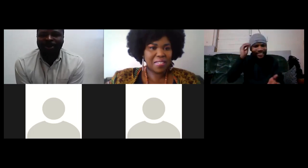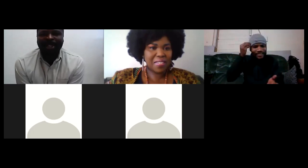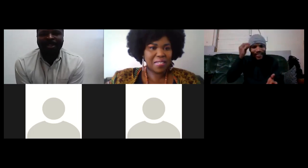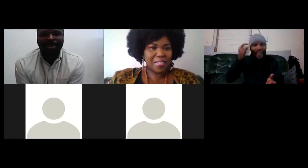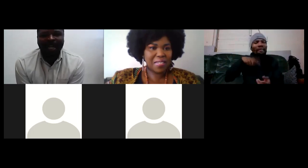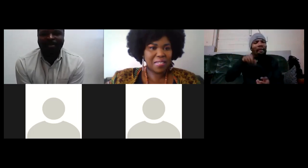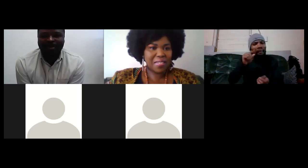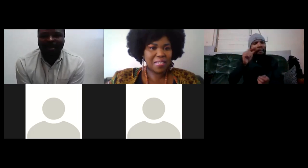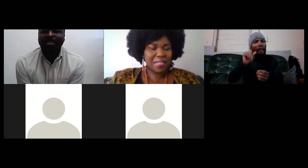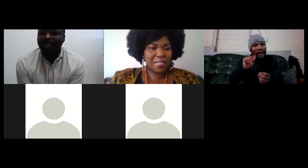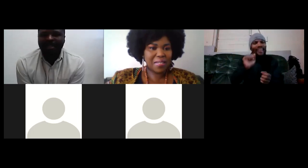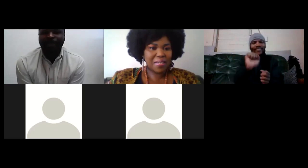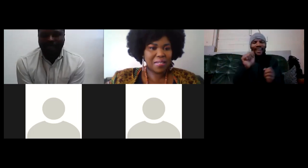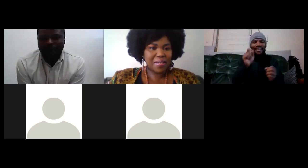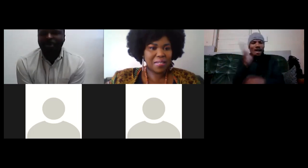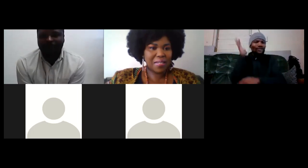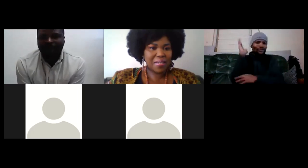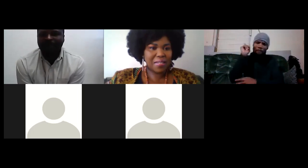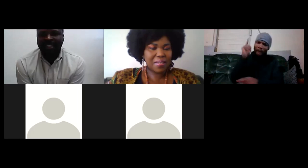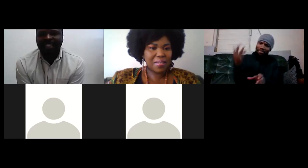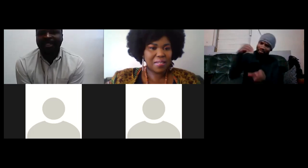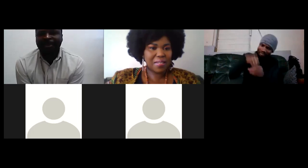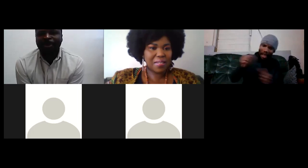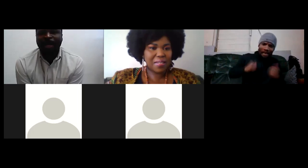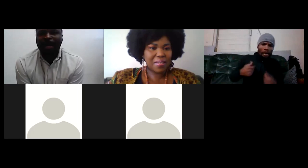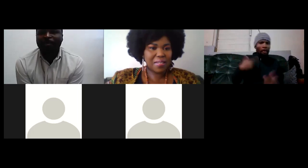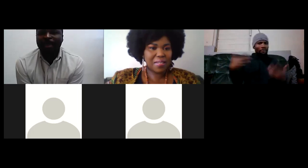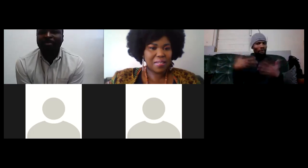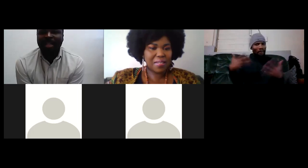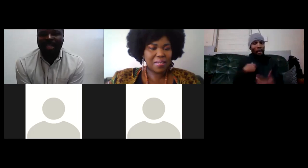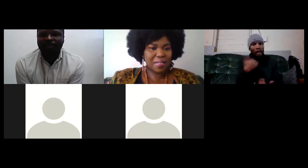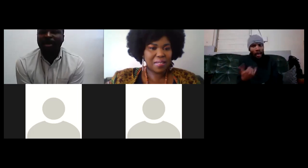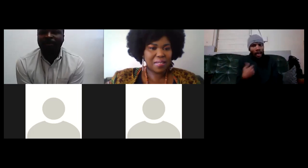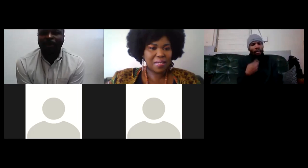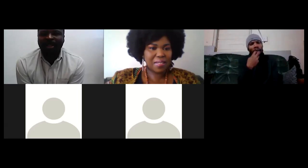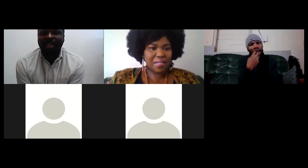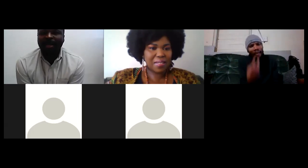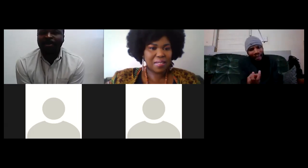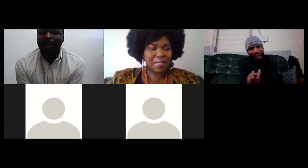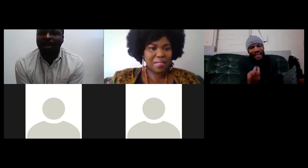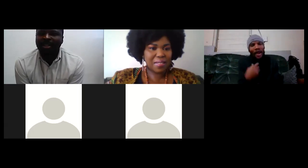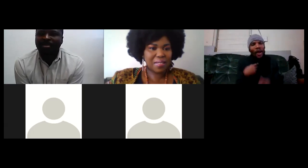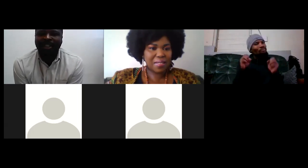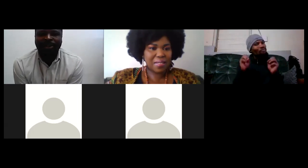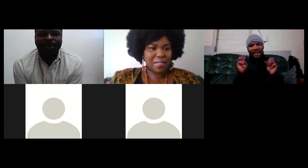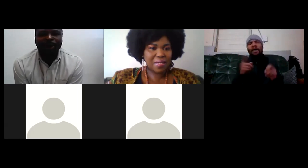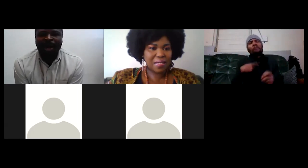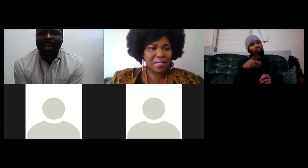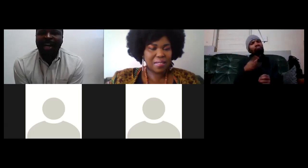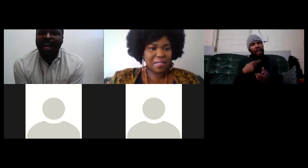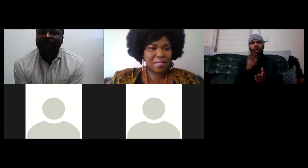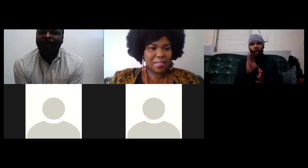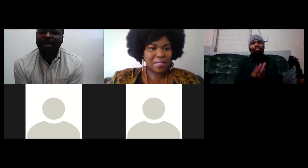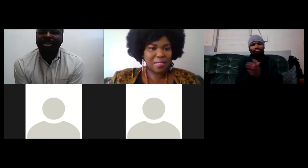and also it's um it's it's going to be very fascinating to um be learning from everyone um like on this meeting so